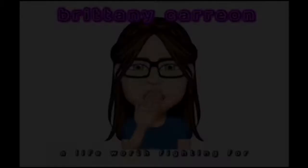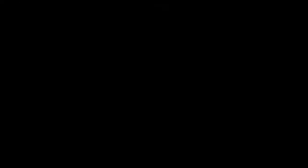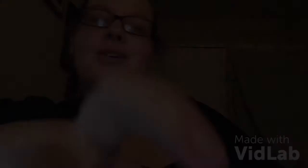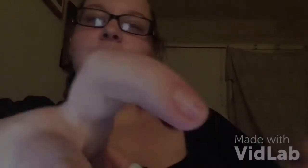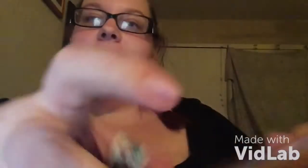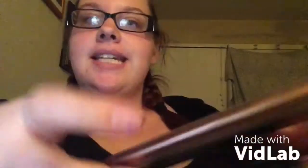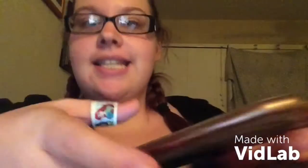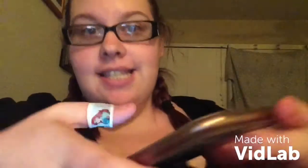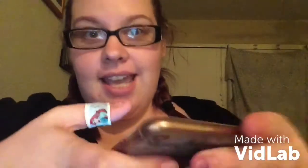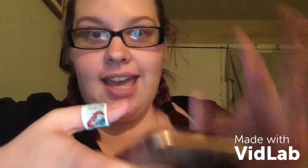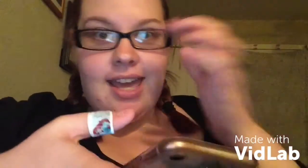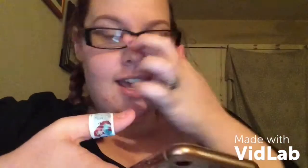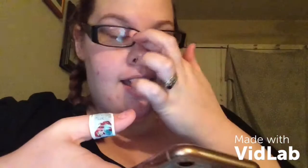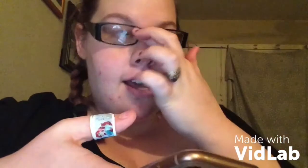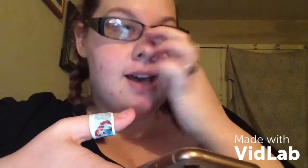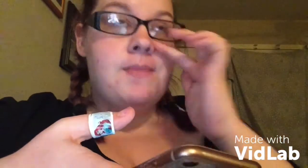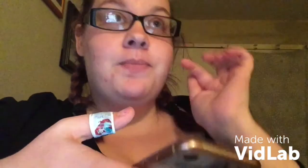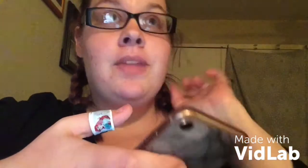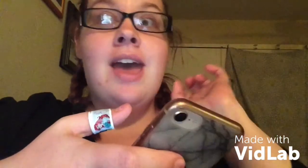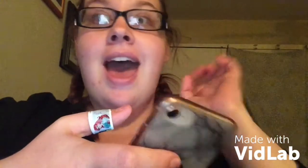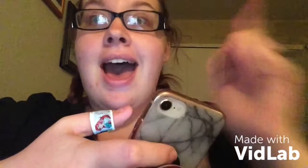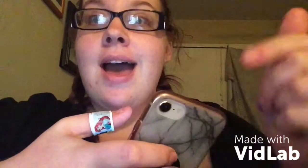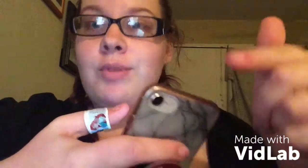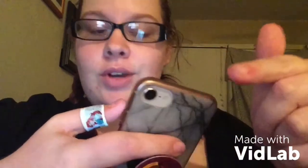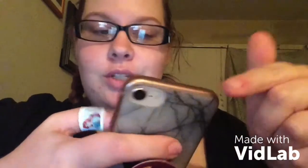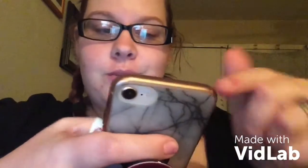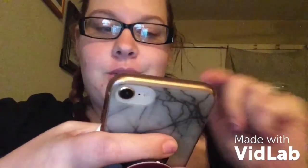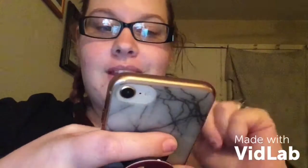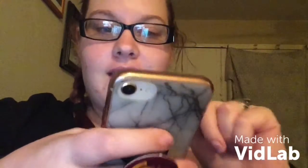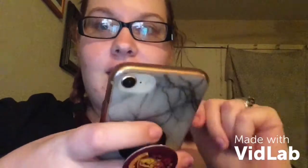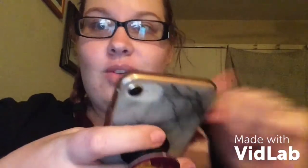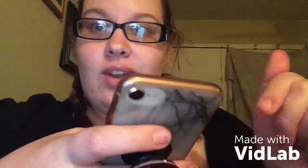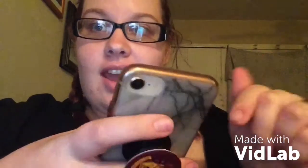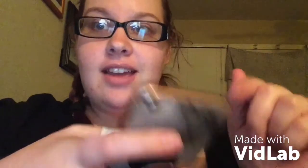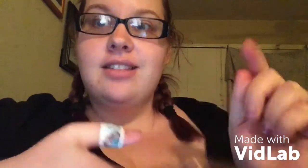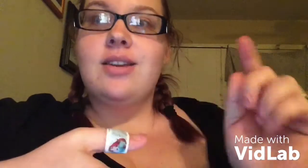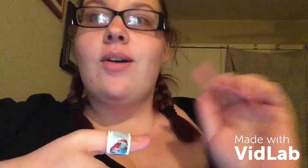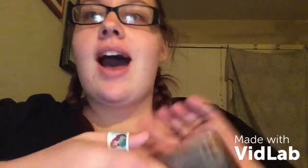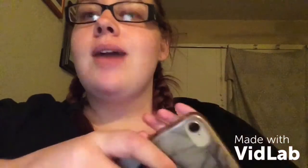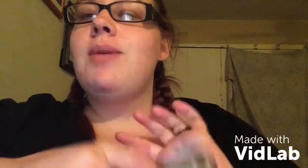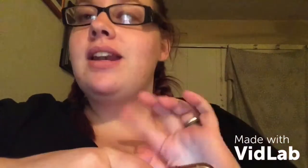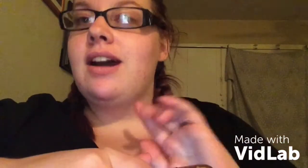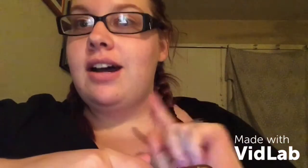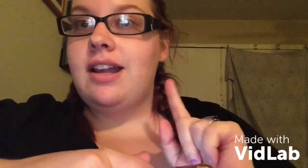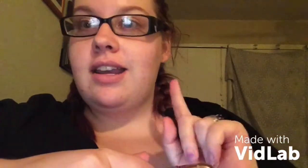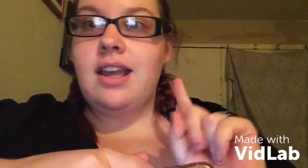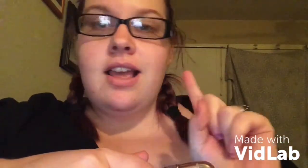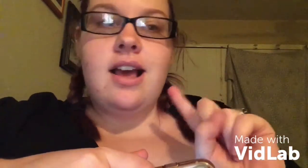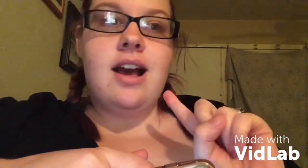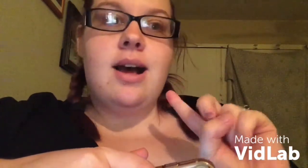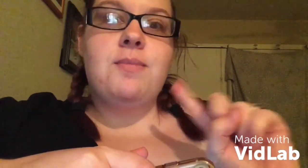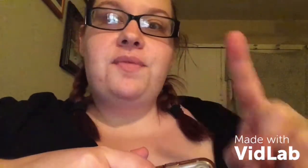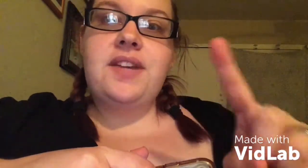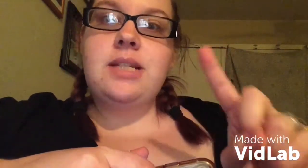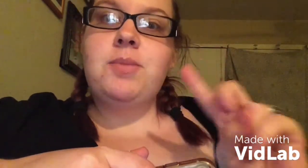So today, um, I'm going to be doing a Q&A. So I went on, um, Facebook,